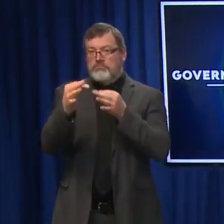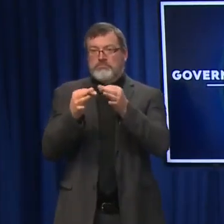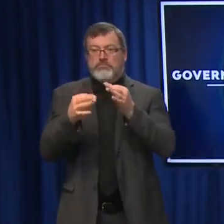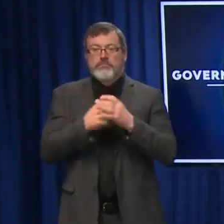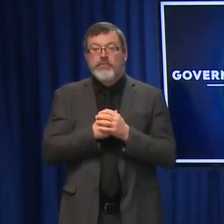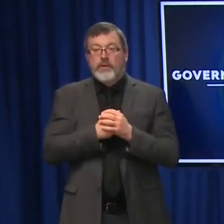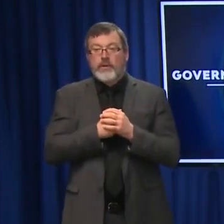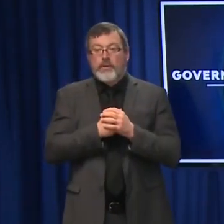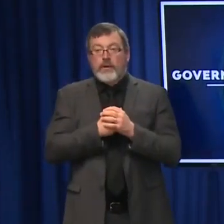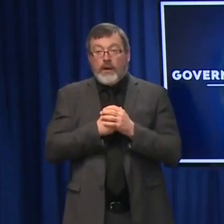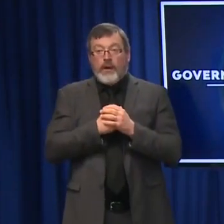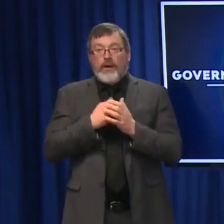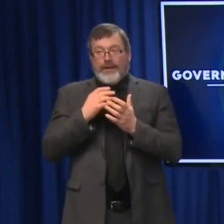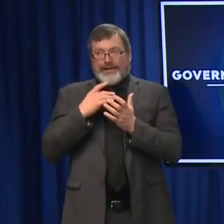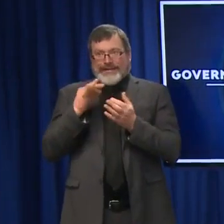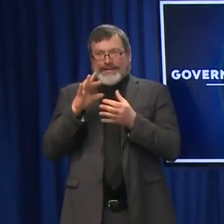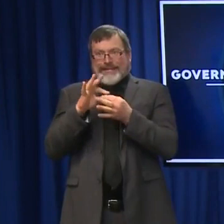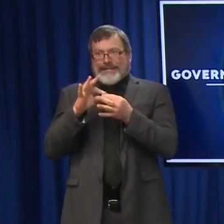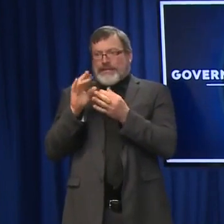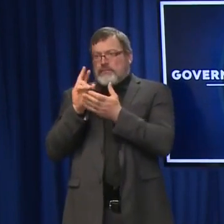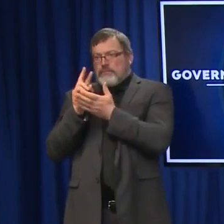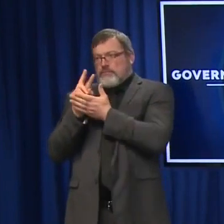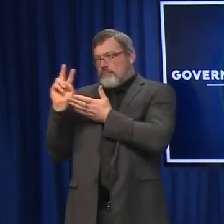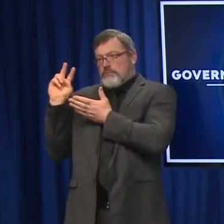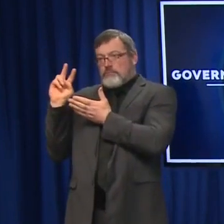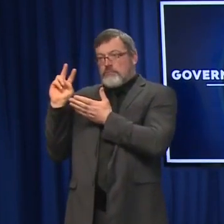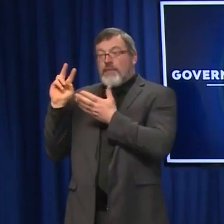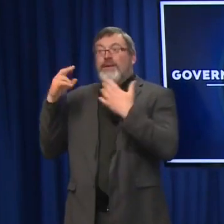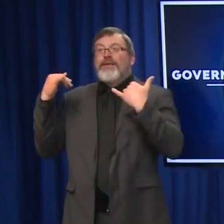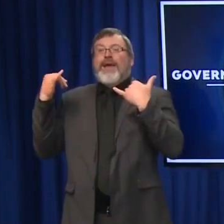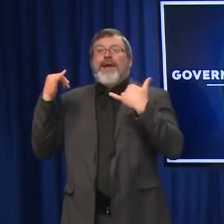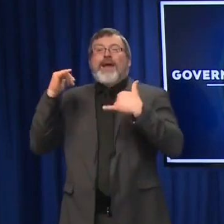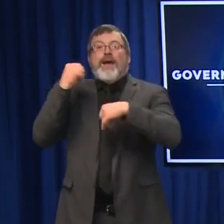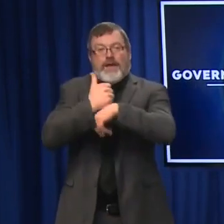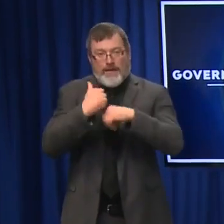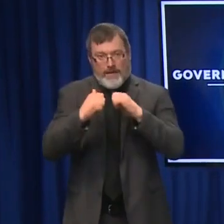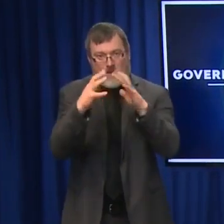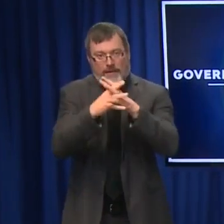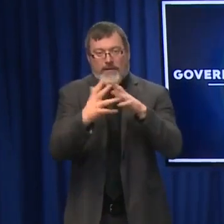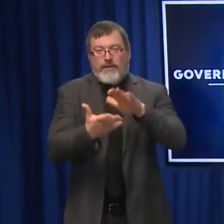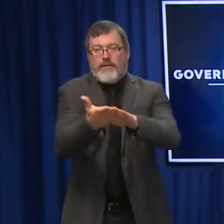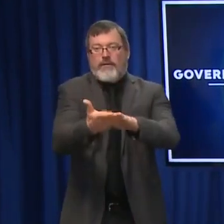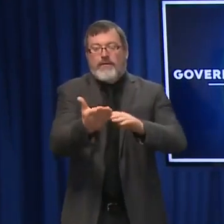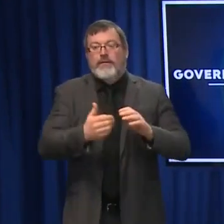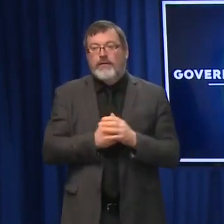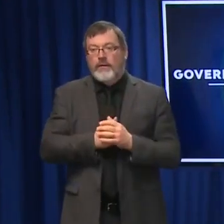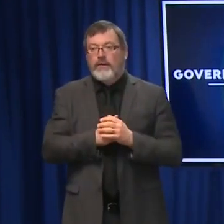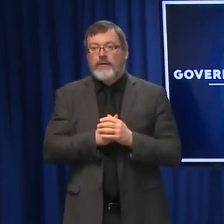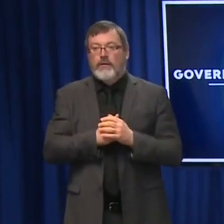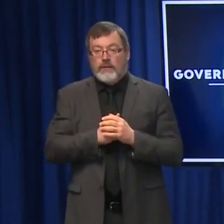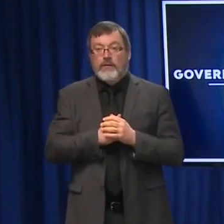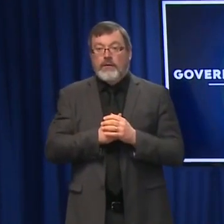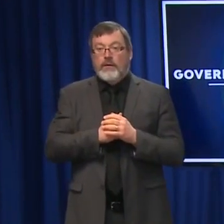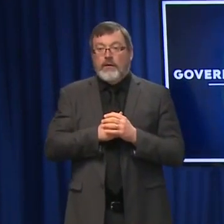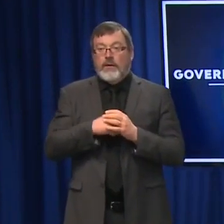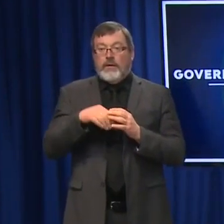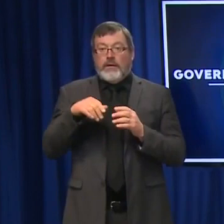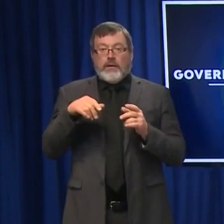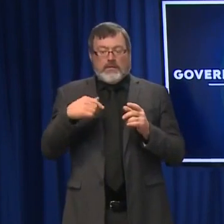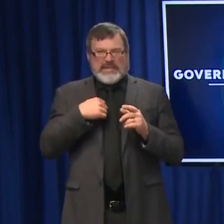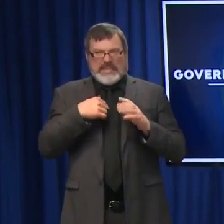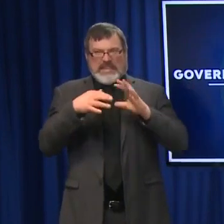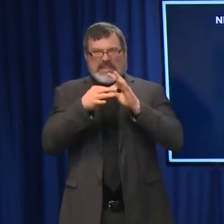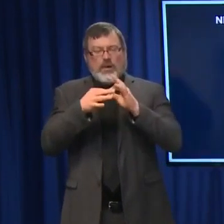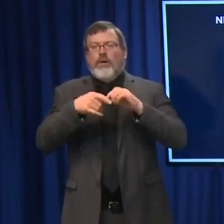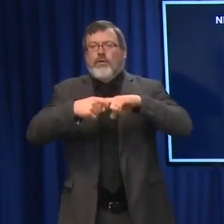are actually really taking some solid ground here in the state. Before we kick it over to Dr. Chan for a public health update, just a little bit of